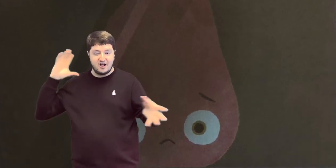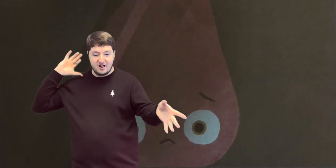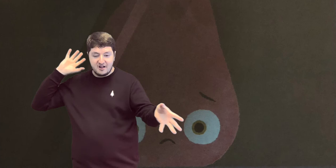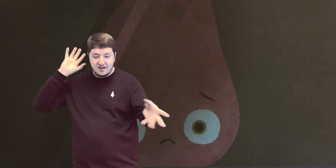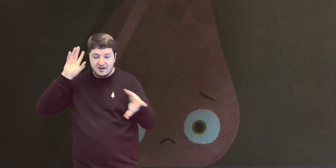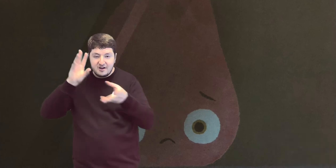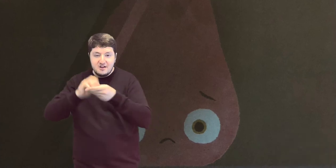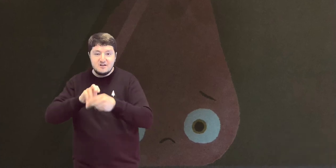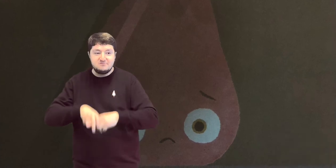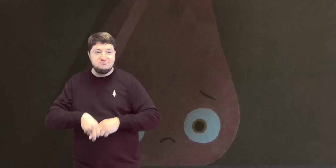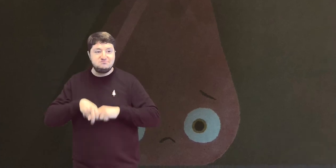very spot